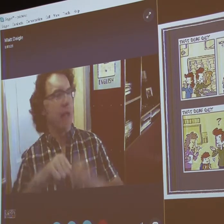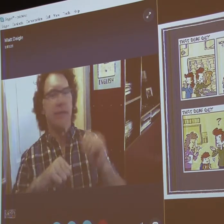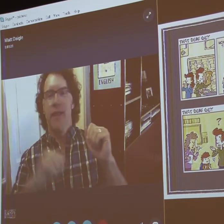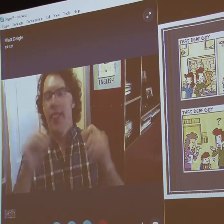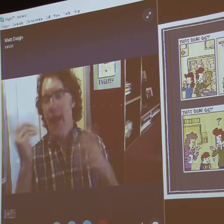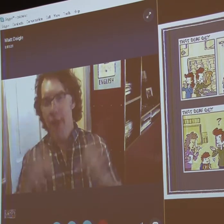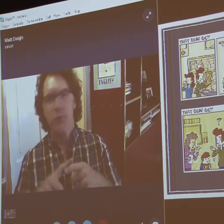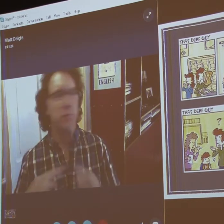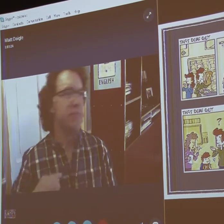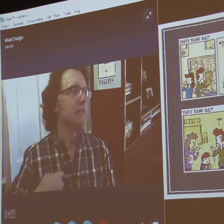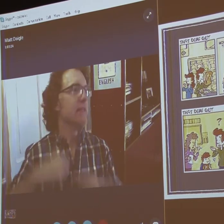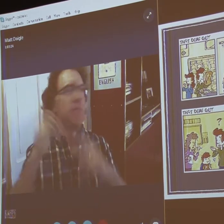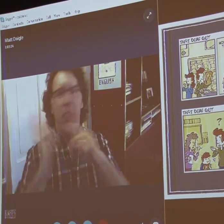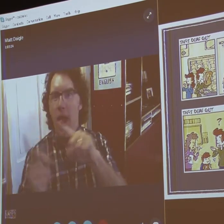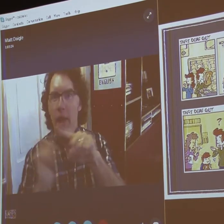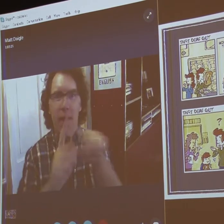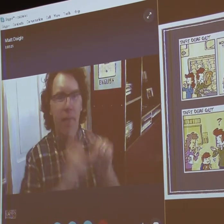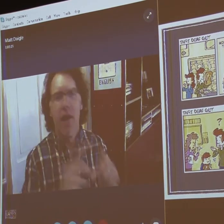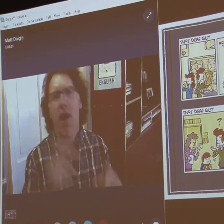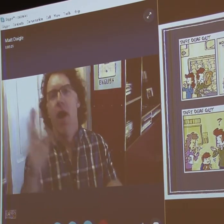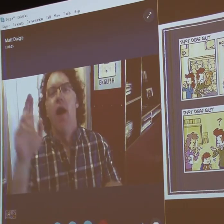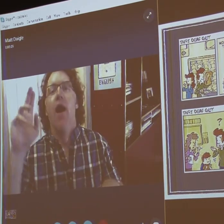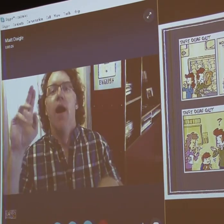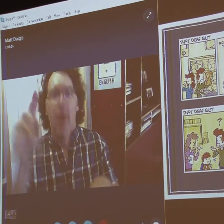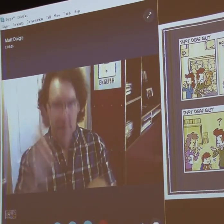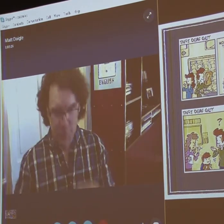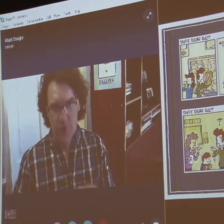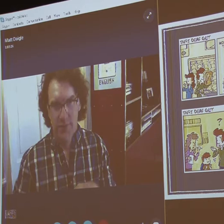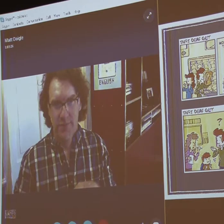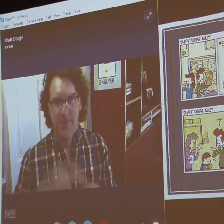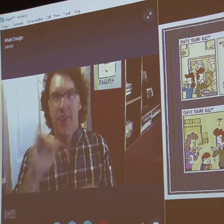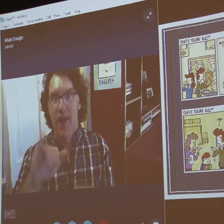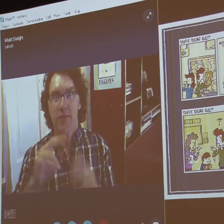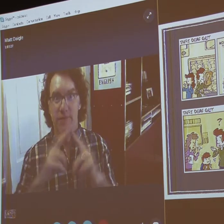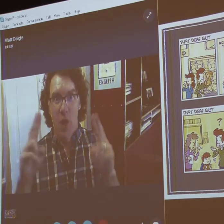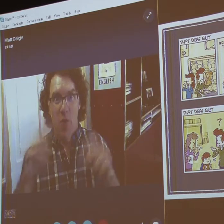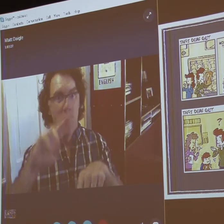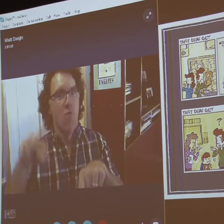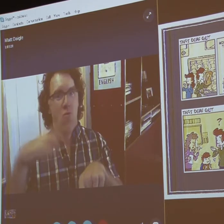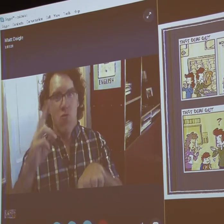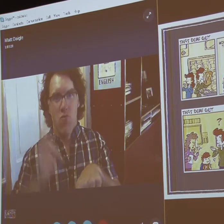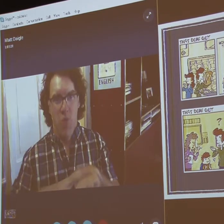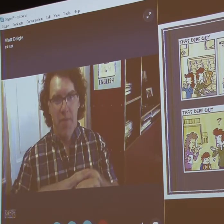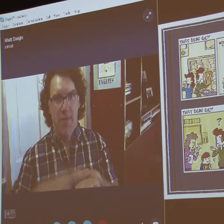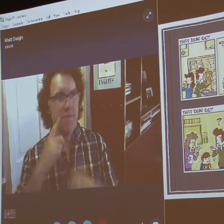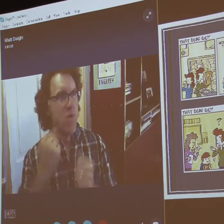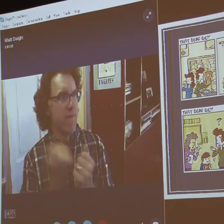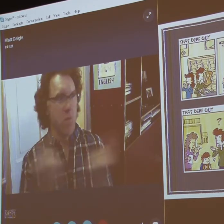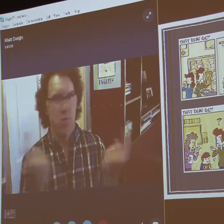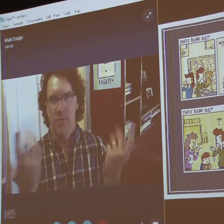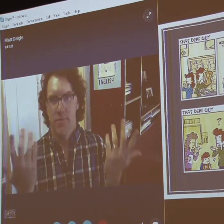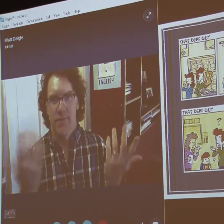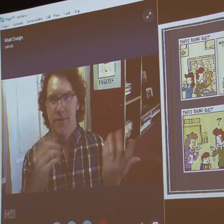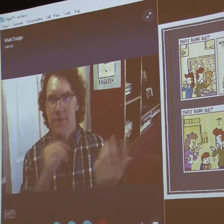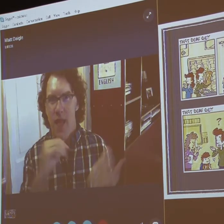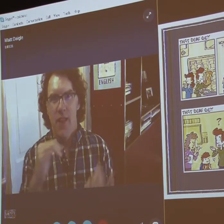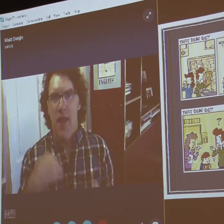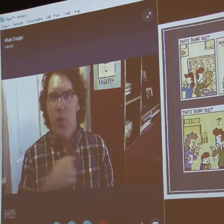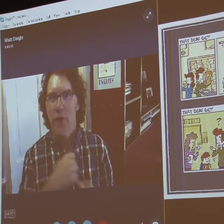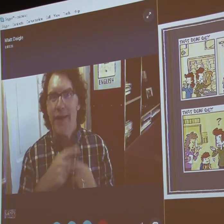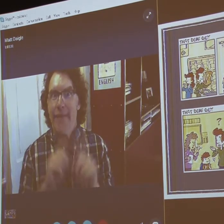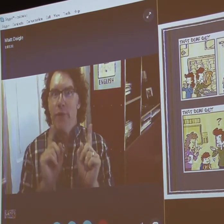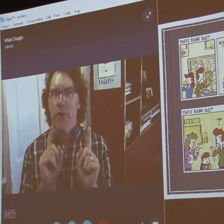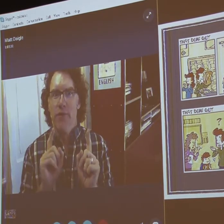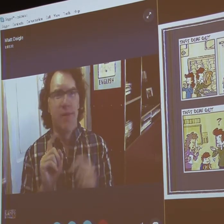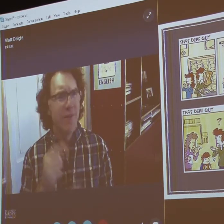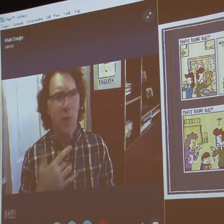were resoundingly saying, that's me. That's happened to me a million times. Of course. It's very normal.